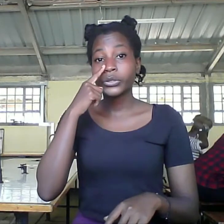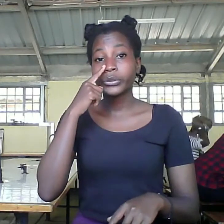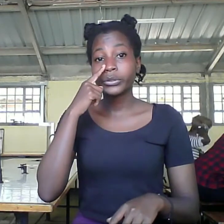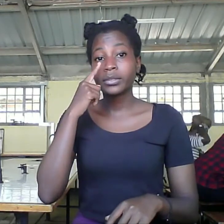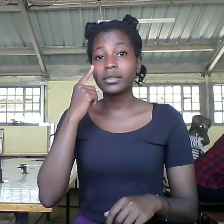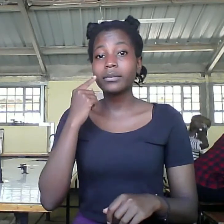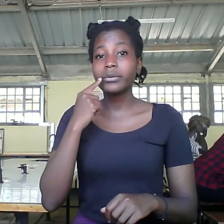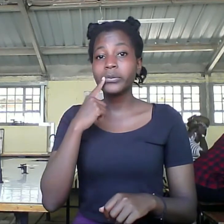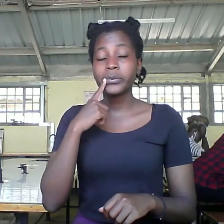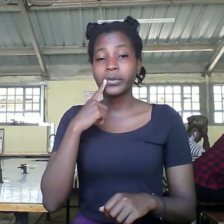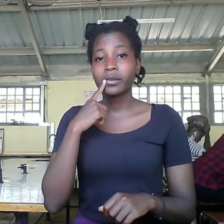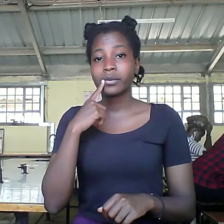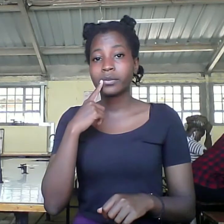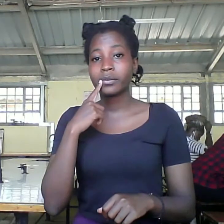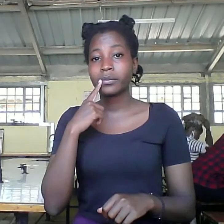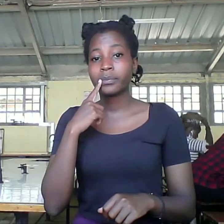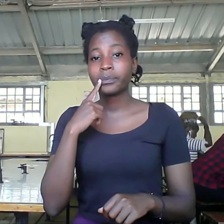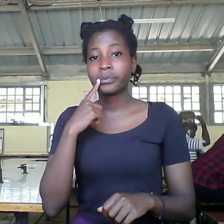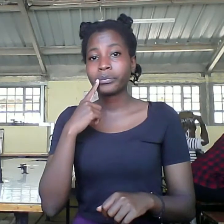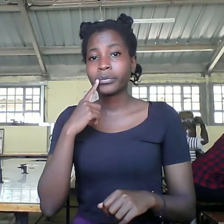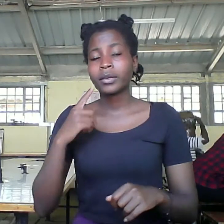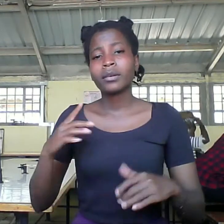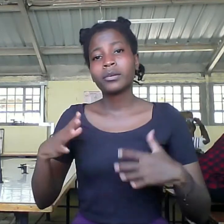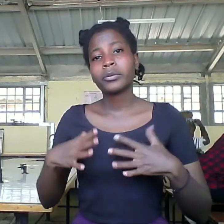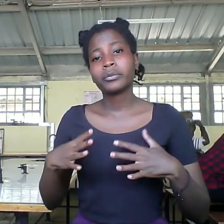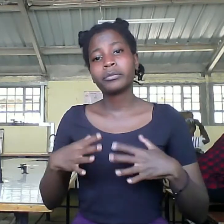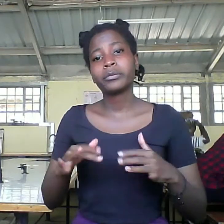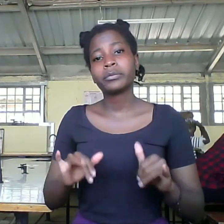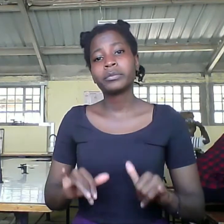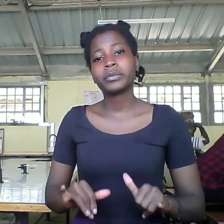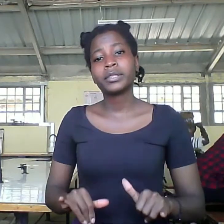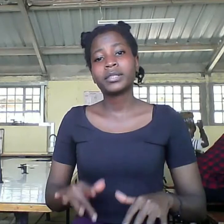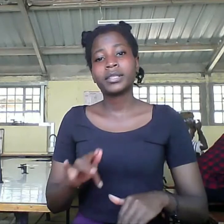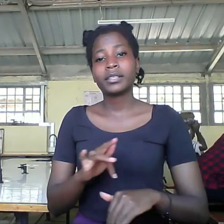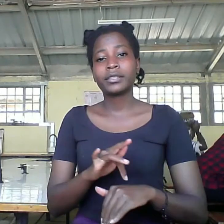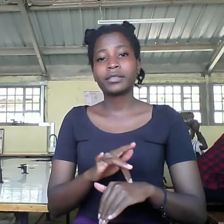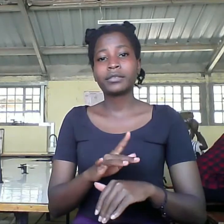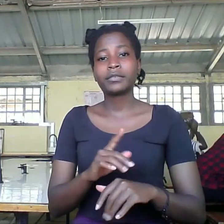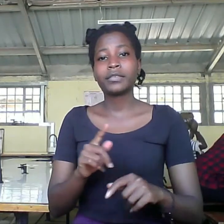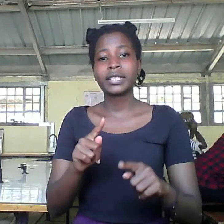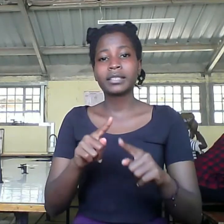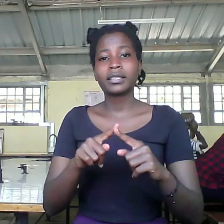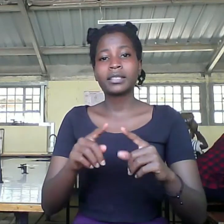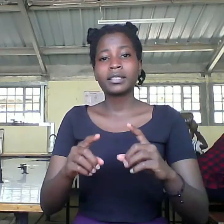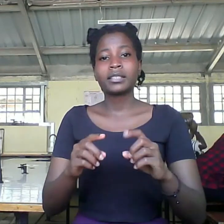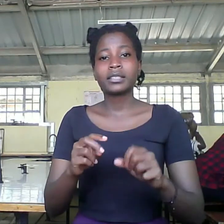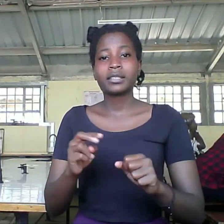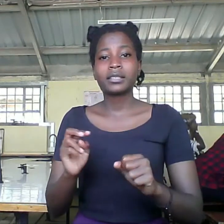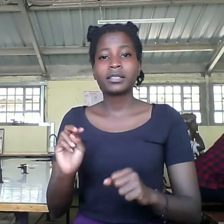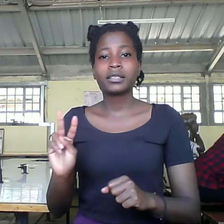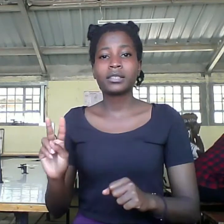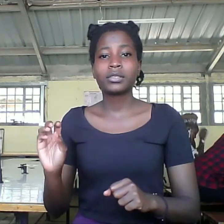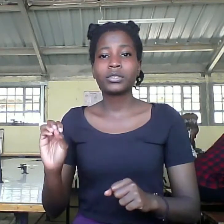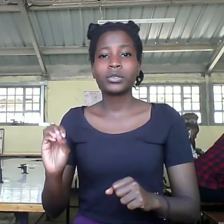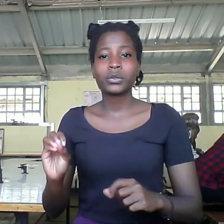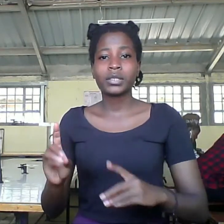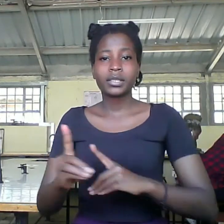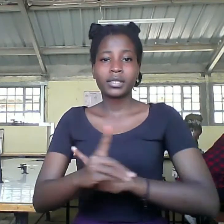or mouth and people can remain contagious for up to 20 days and can spread the virus even